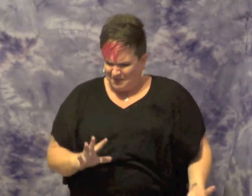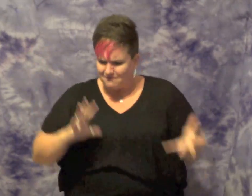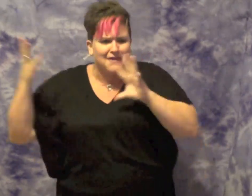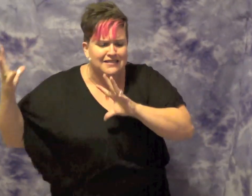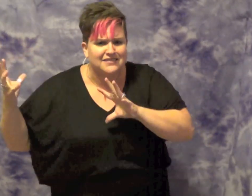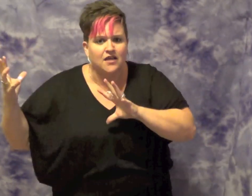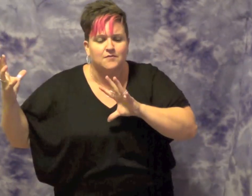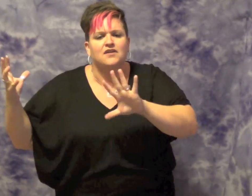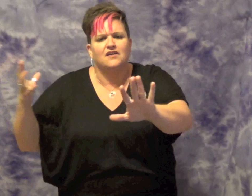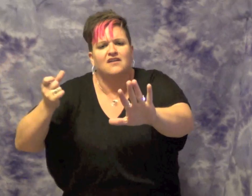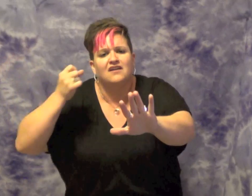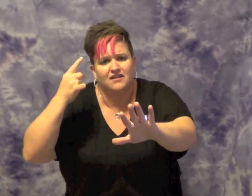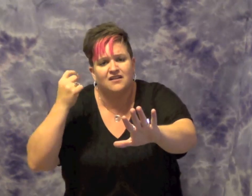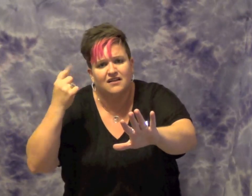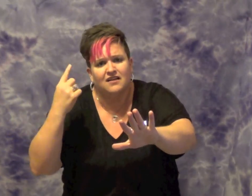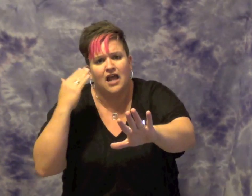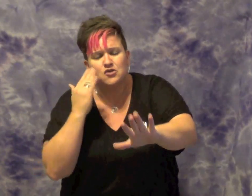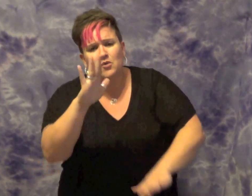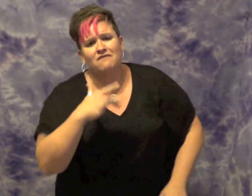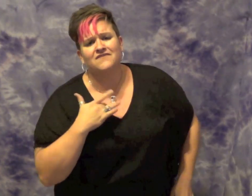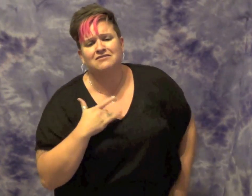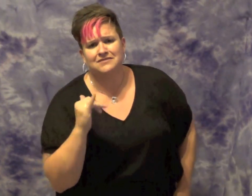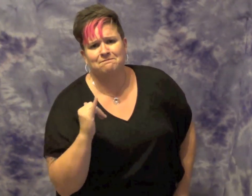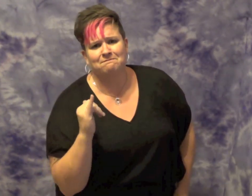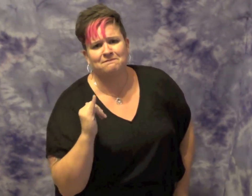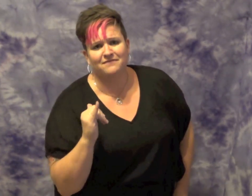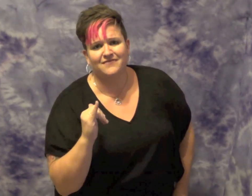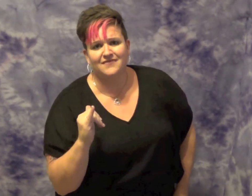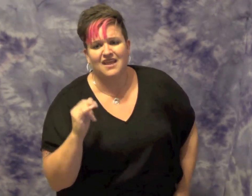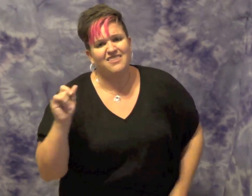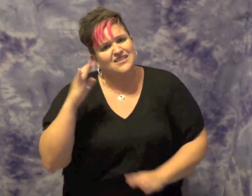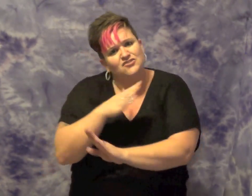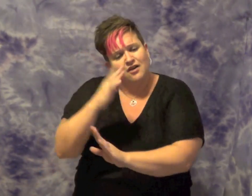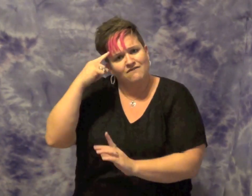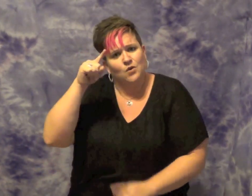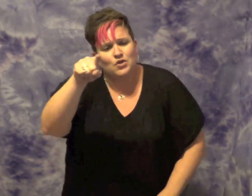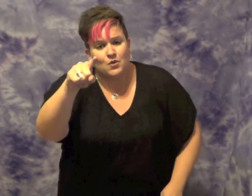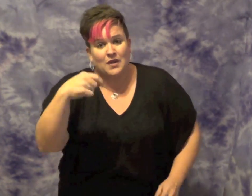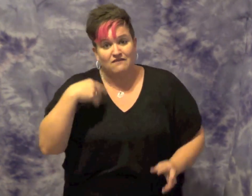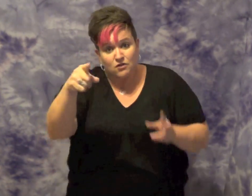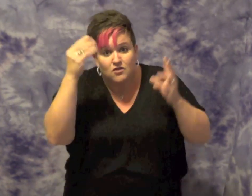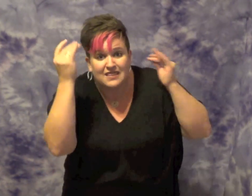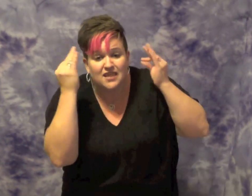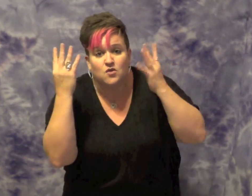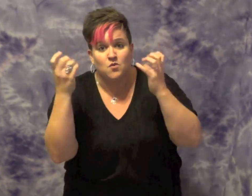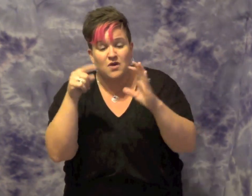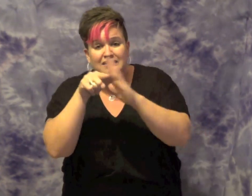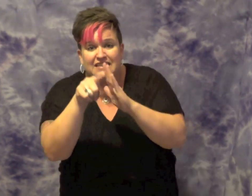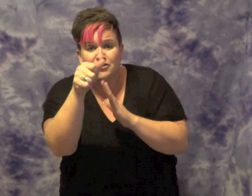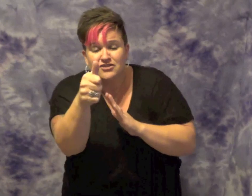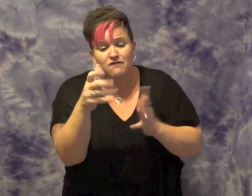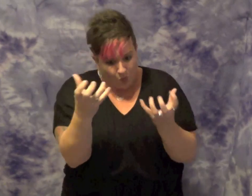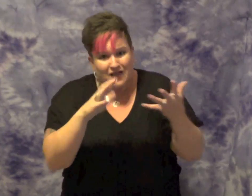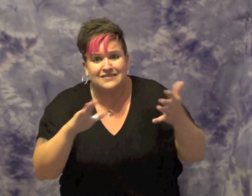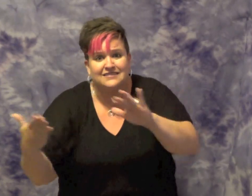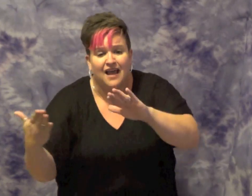I know how it feels. So this is for you. If you're thinking it now. If you're wanting to die. If you're thinking it out.